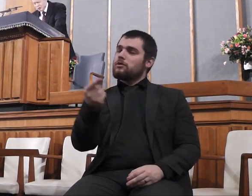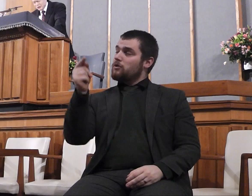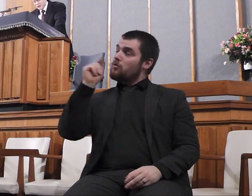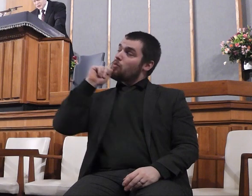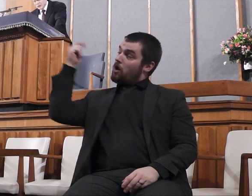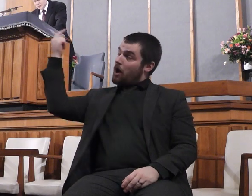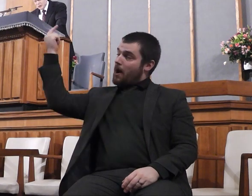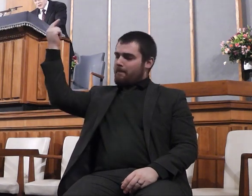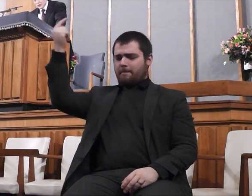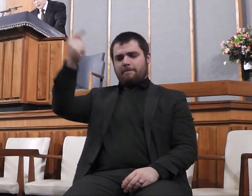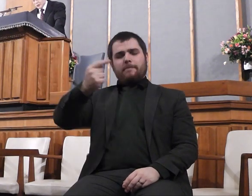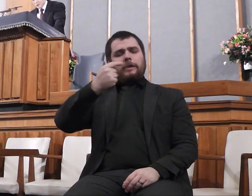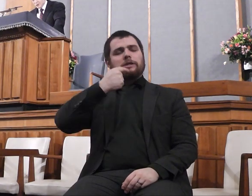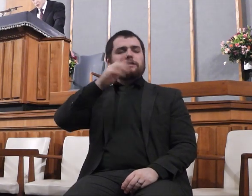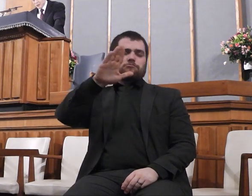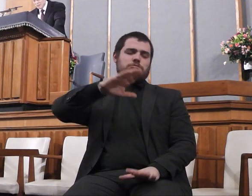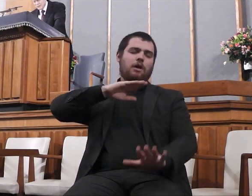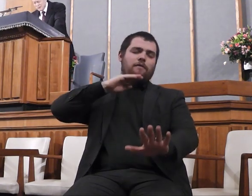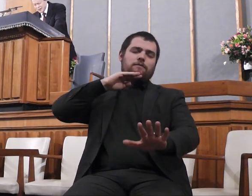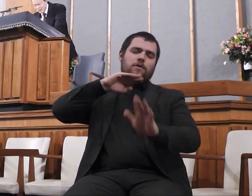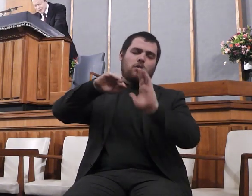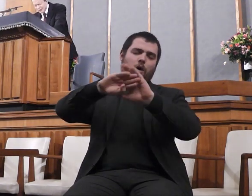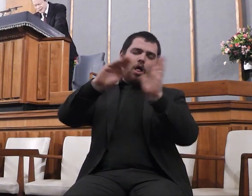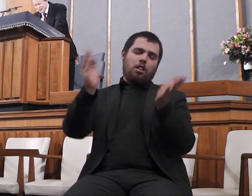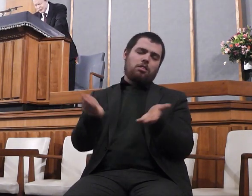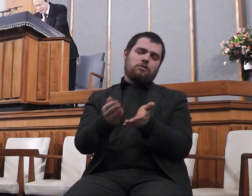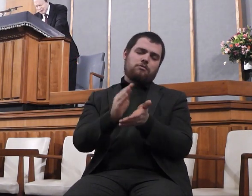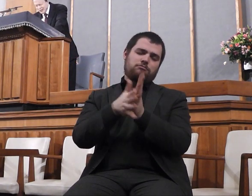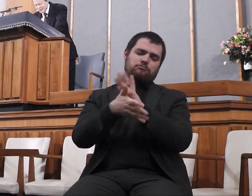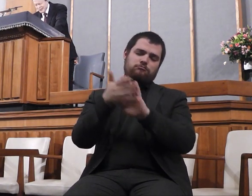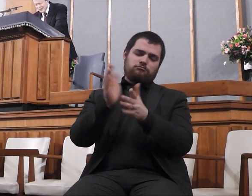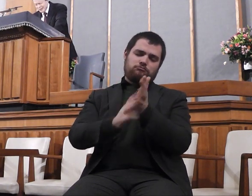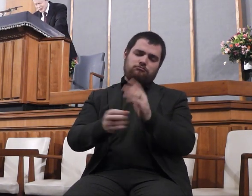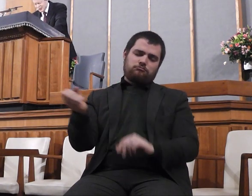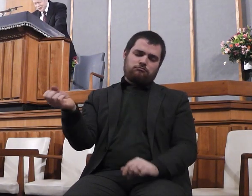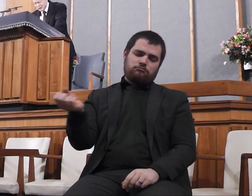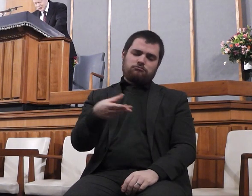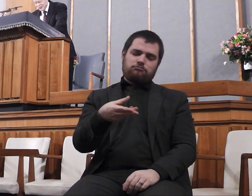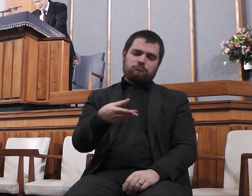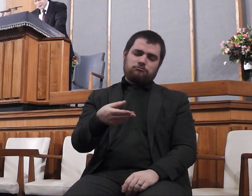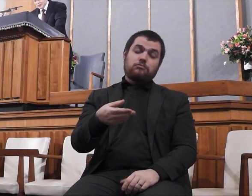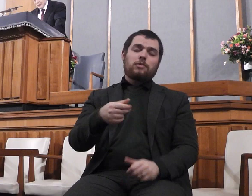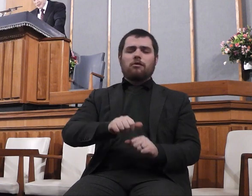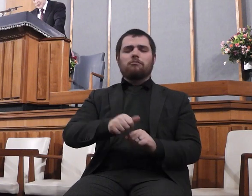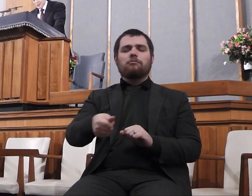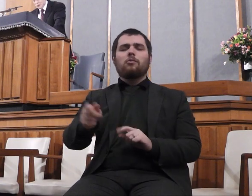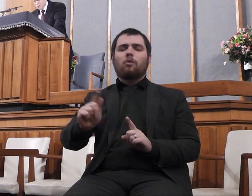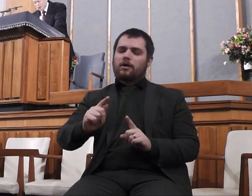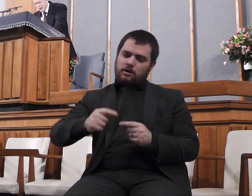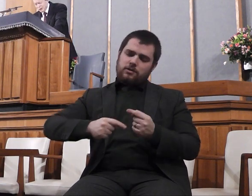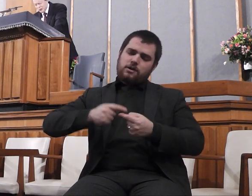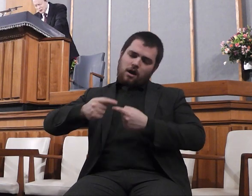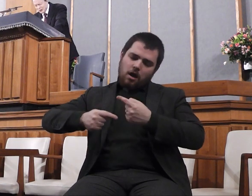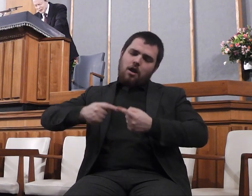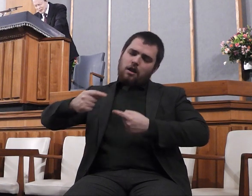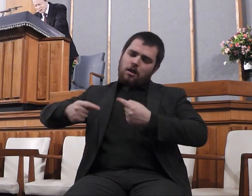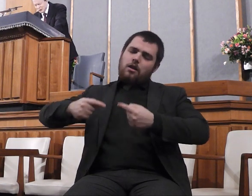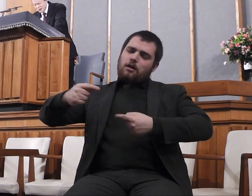present dispensation of time and thou shalt show eternal things. And we pray, Lord, that thou wilt